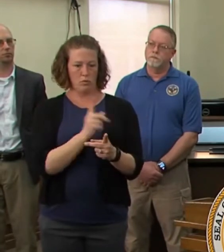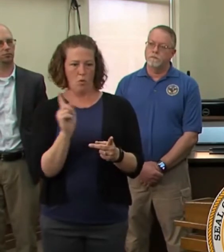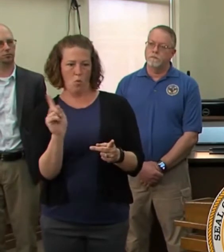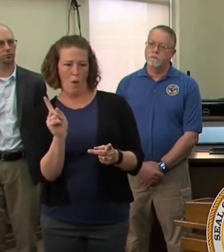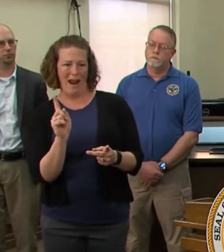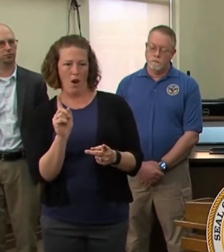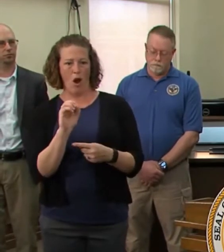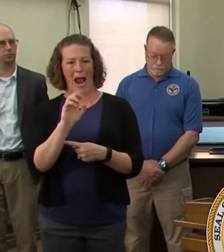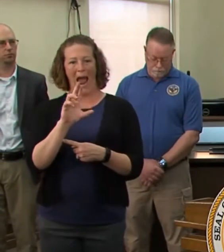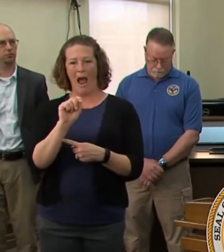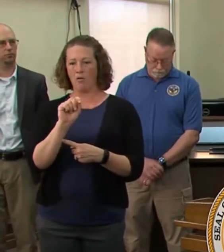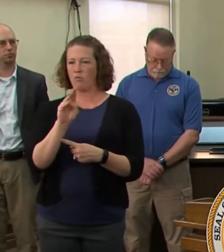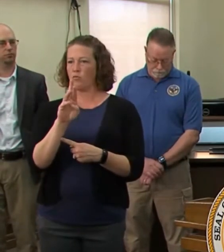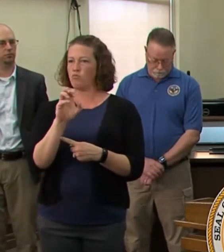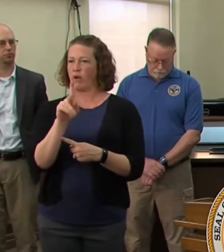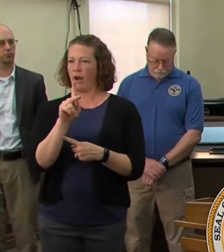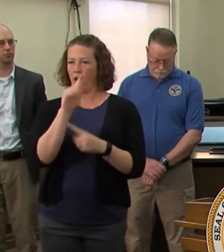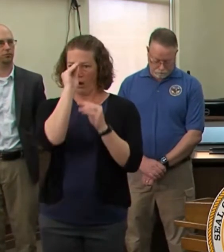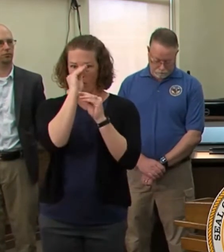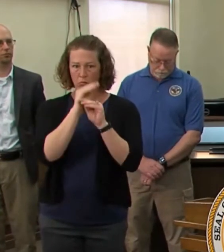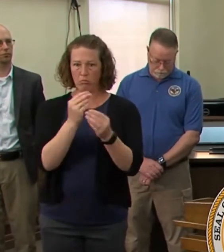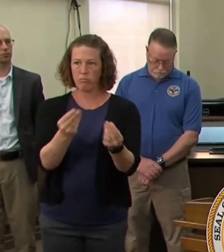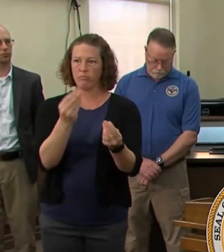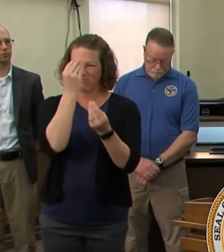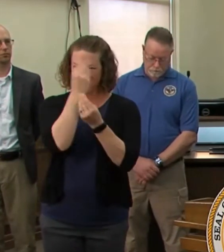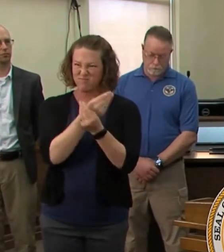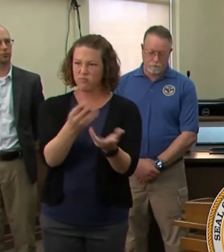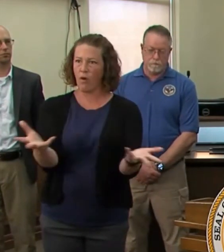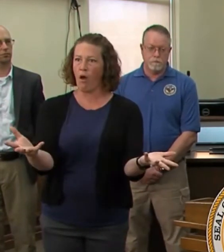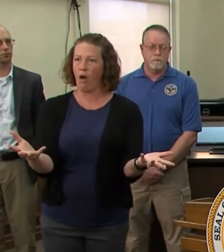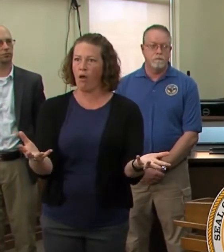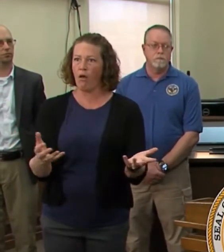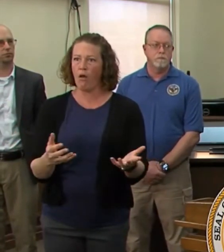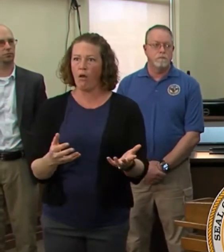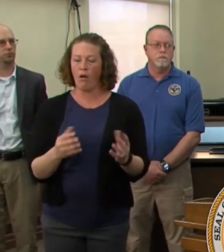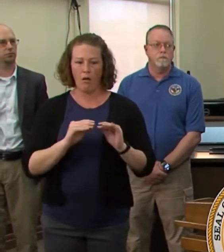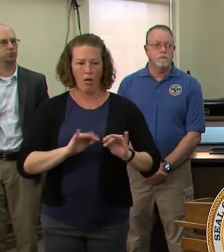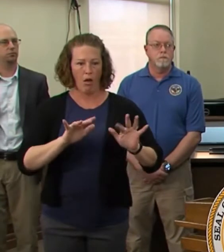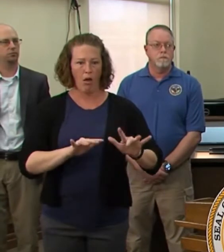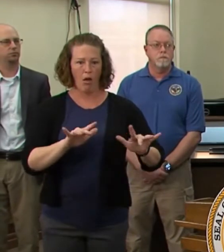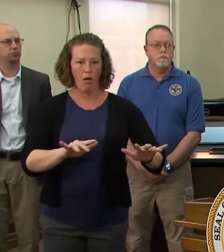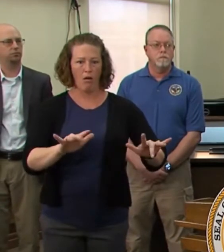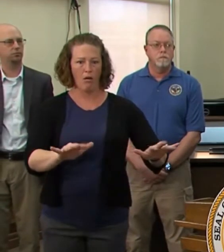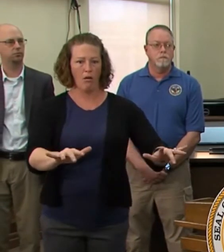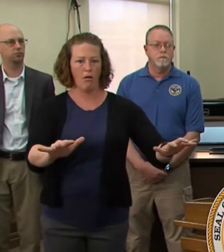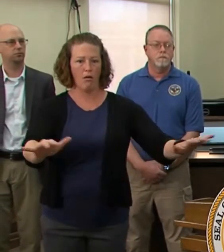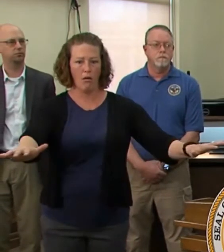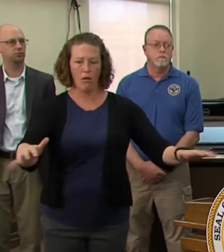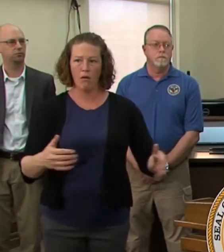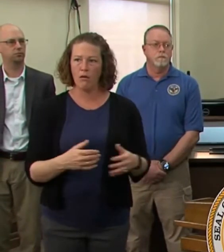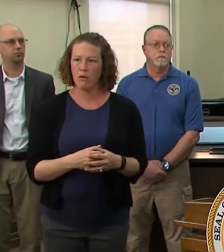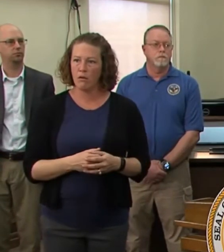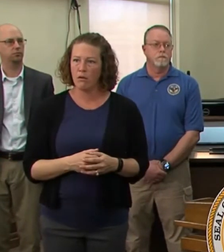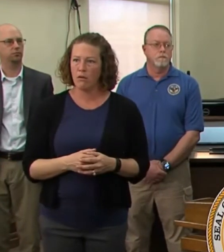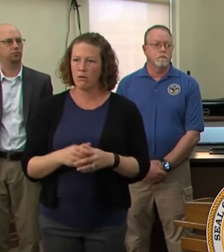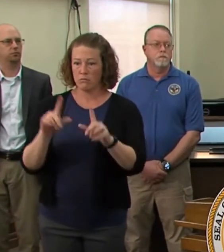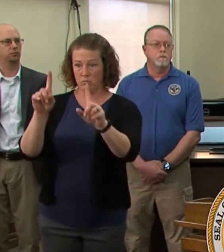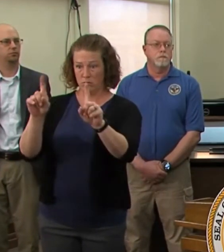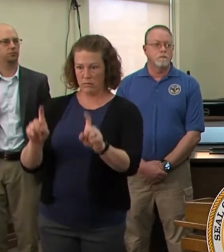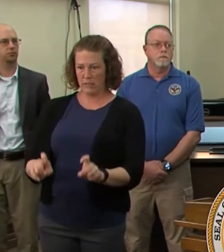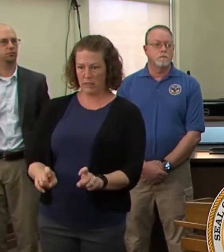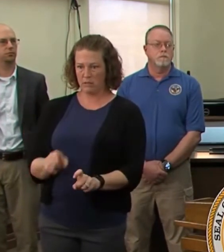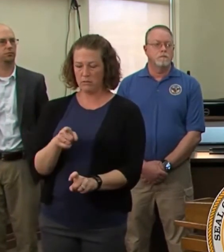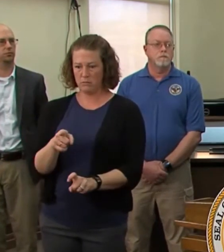being able to separate people who are, uh, who are test positive and are, uh,